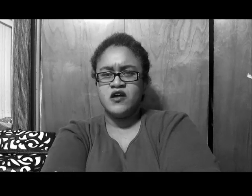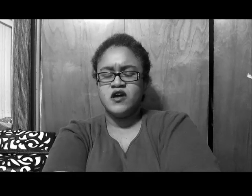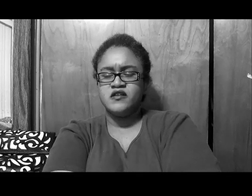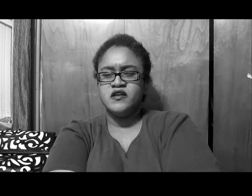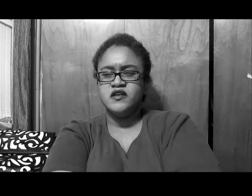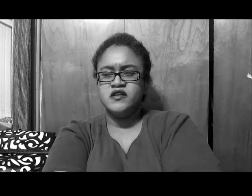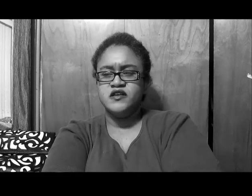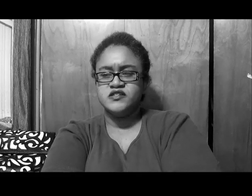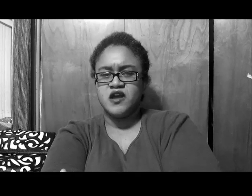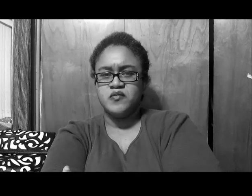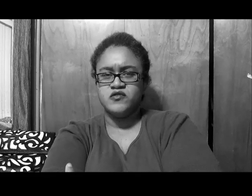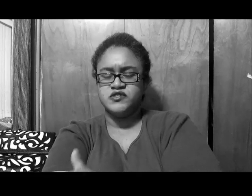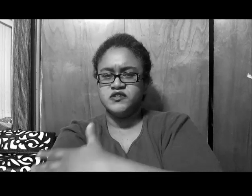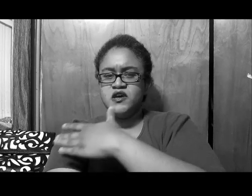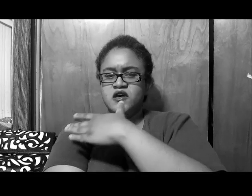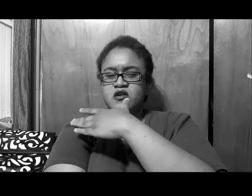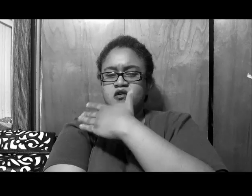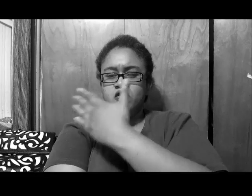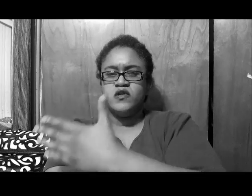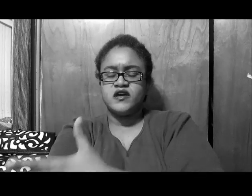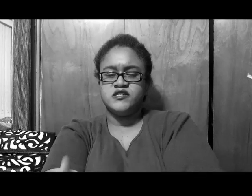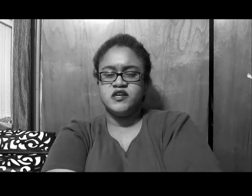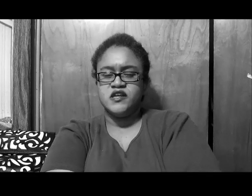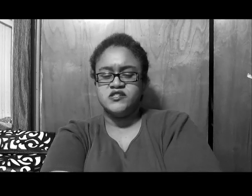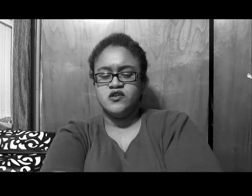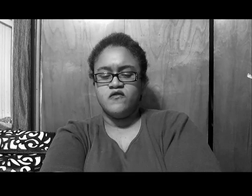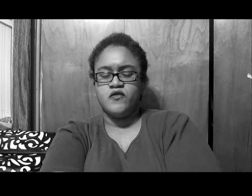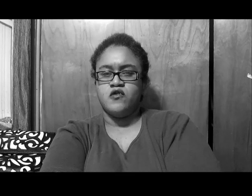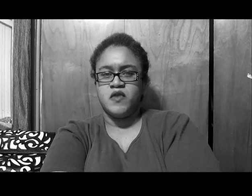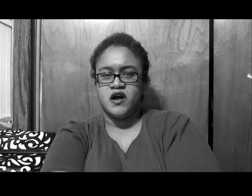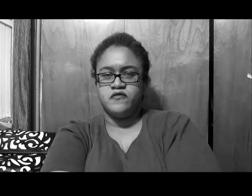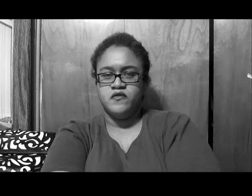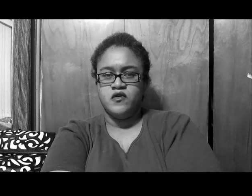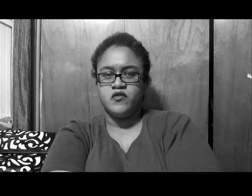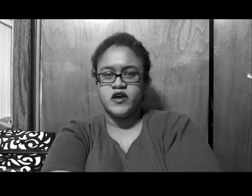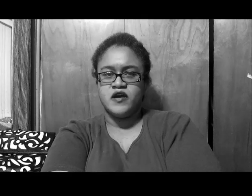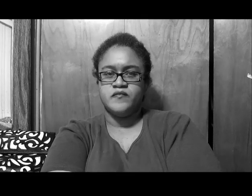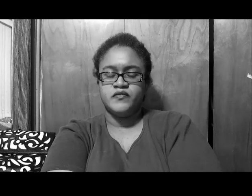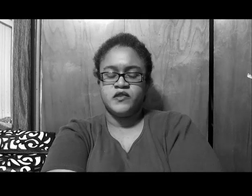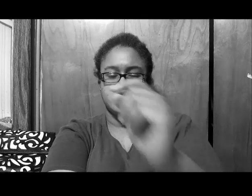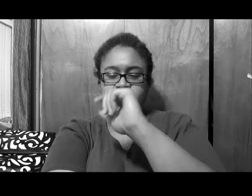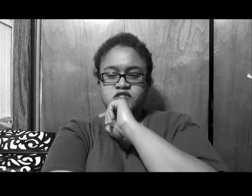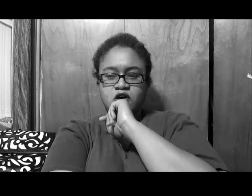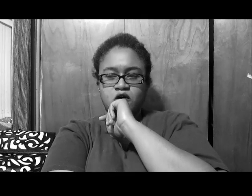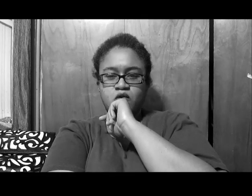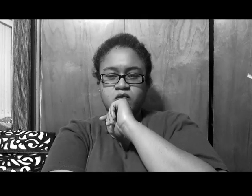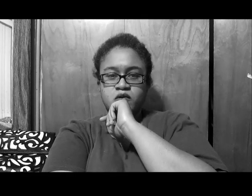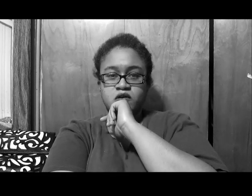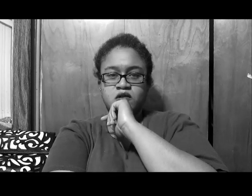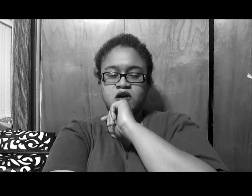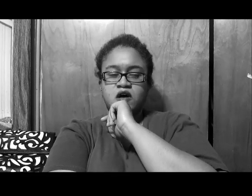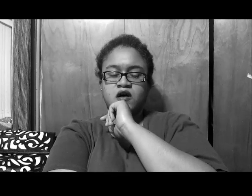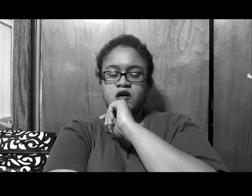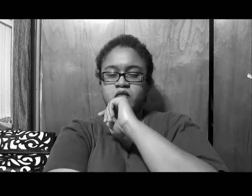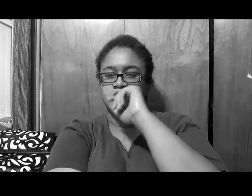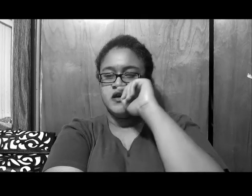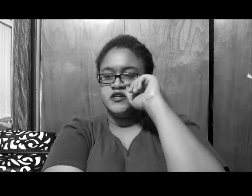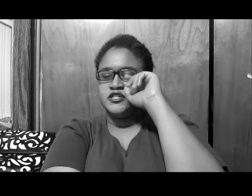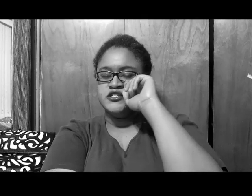I think Nene is the type of person, who like I said, is known for her mouth, okay, so, um, she's